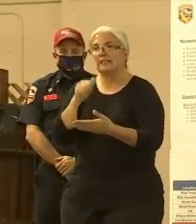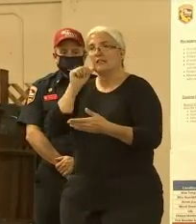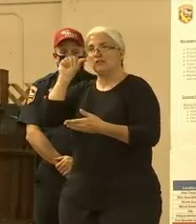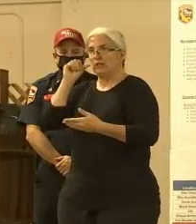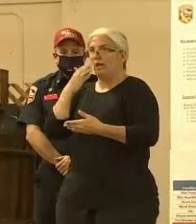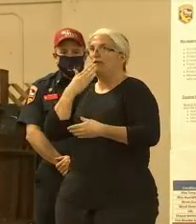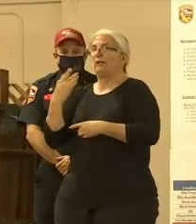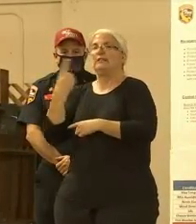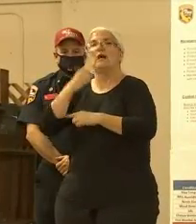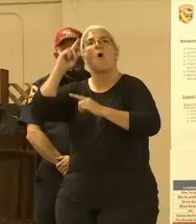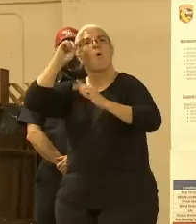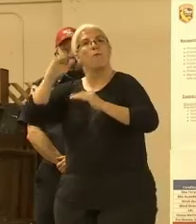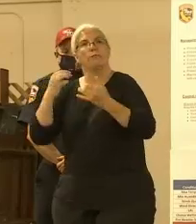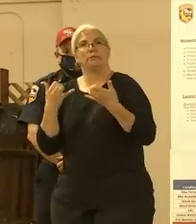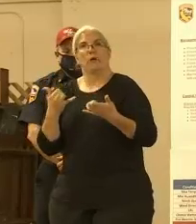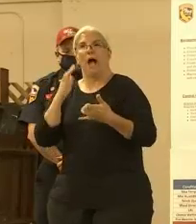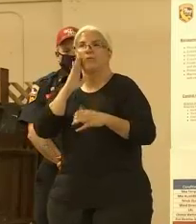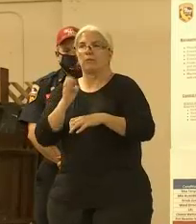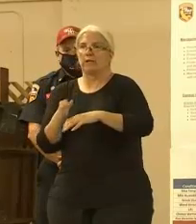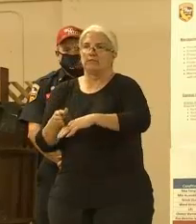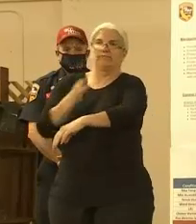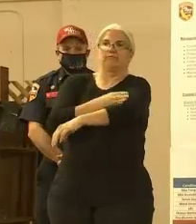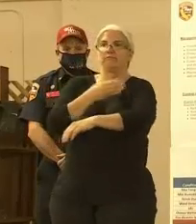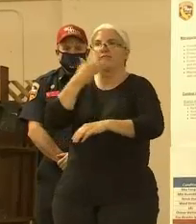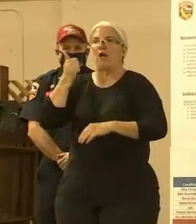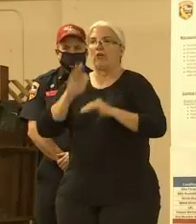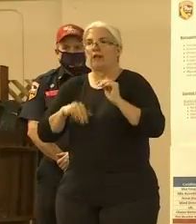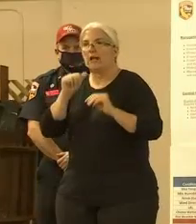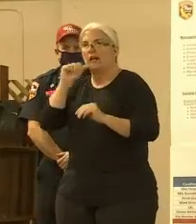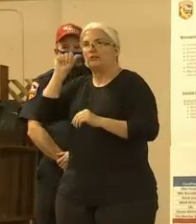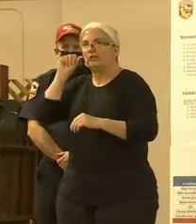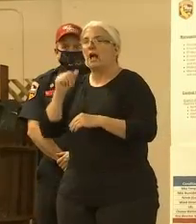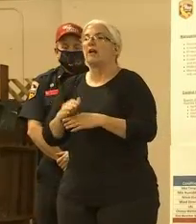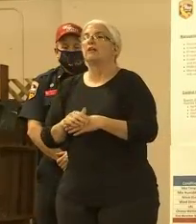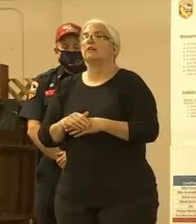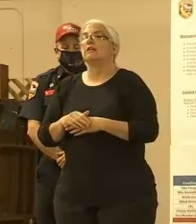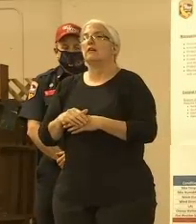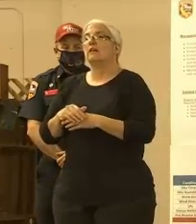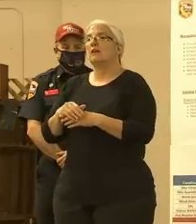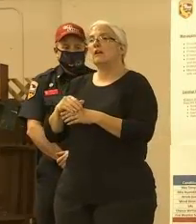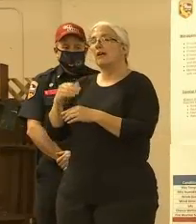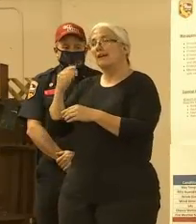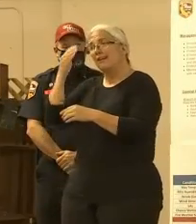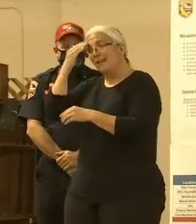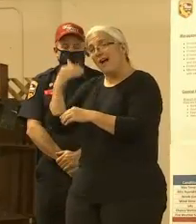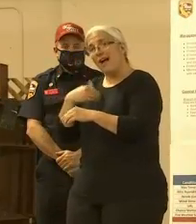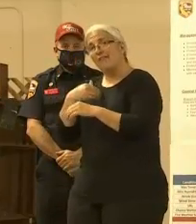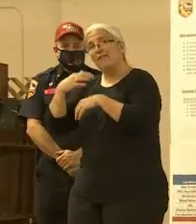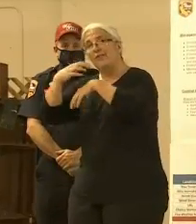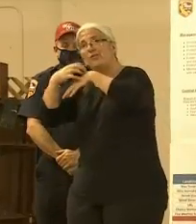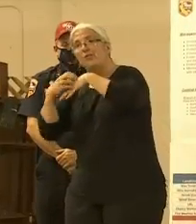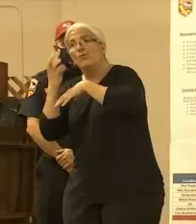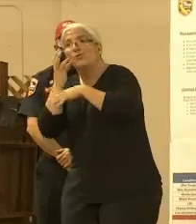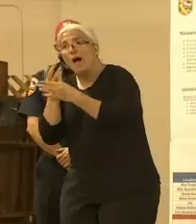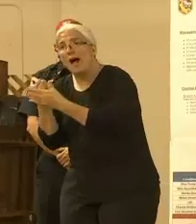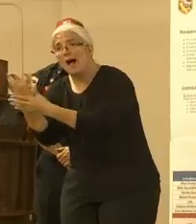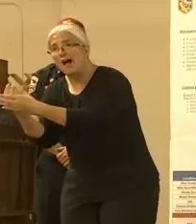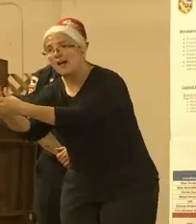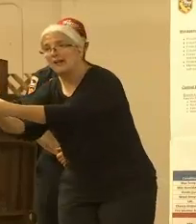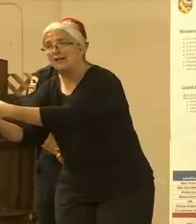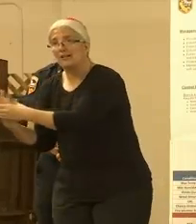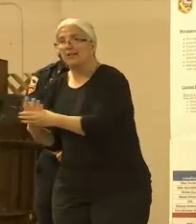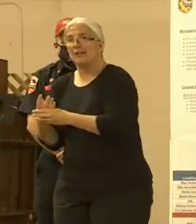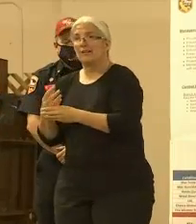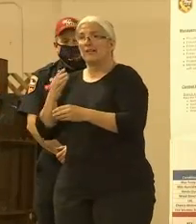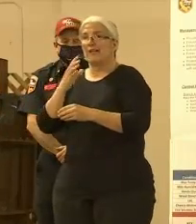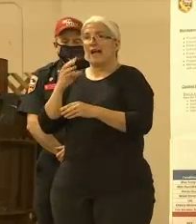vineyards, grassy areas, areas that have good topography, and trying to connect the dots to try and contain this